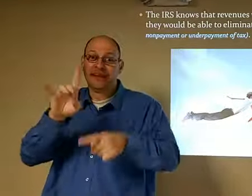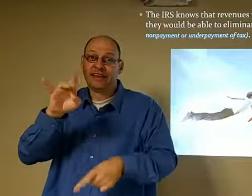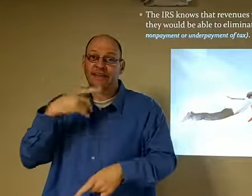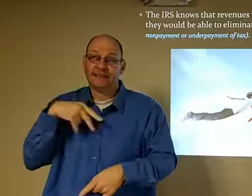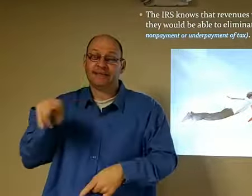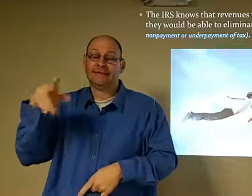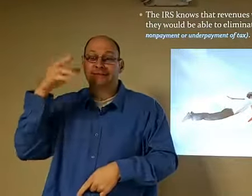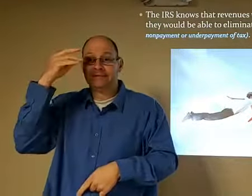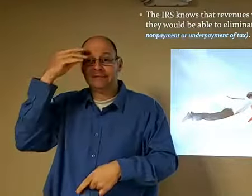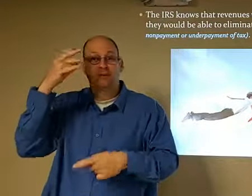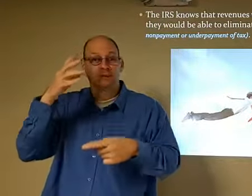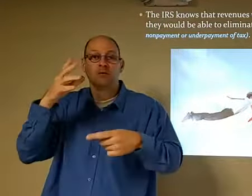Credit card is like, whoa.